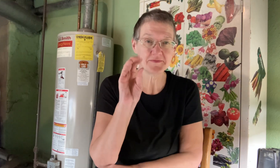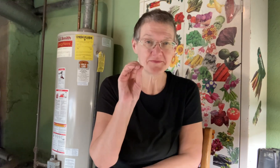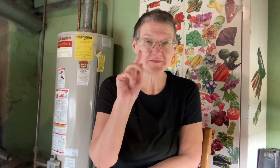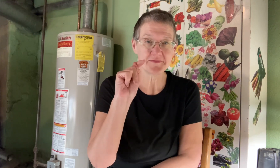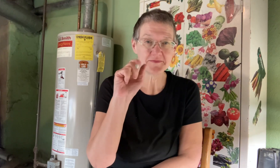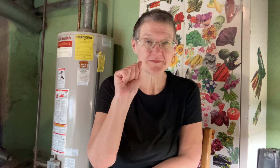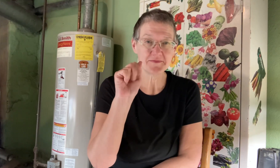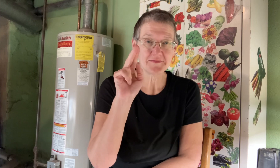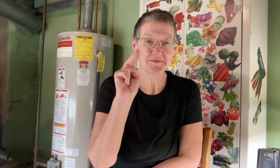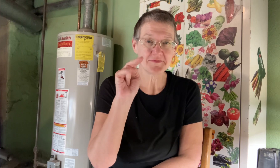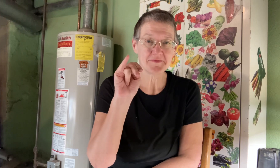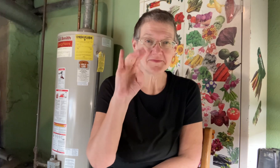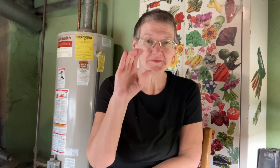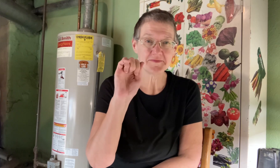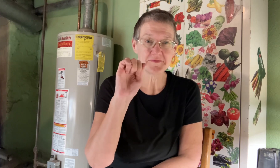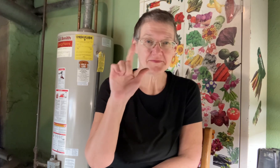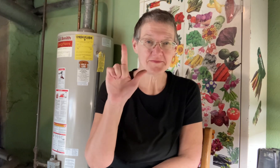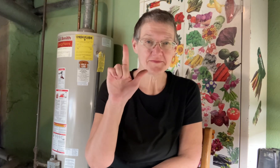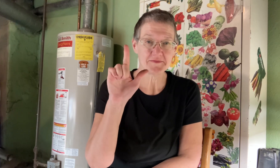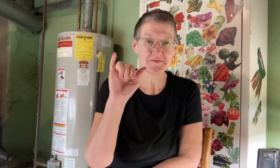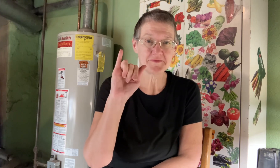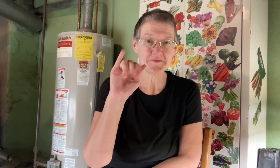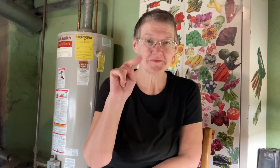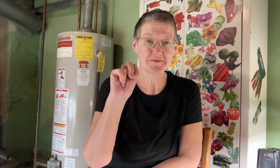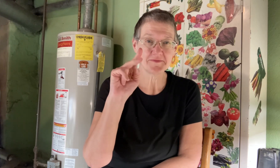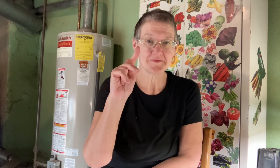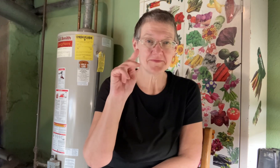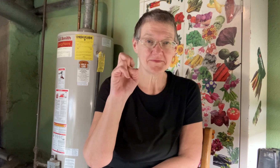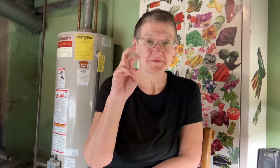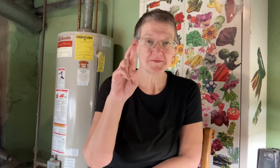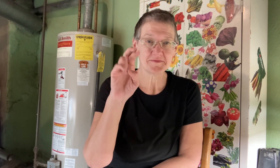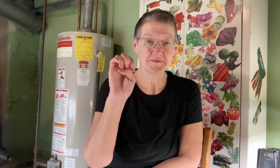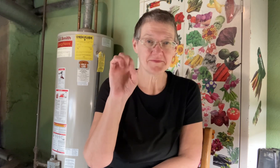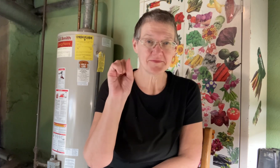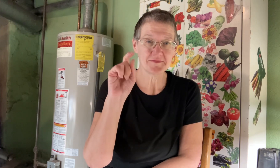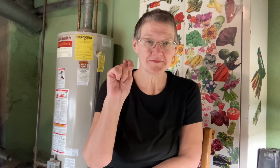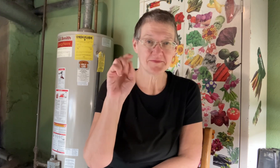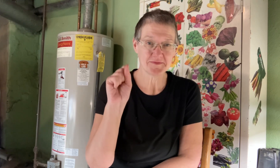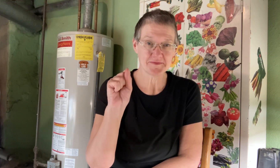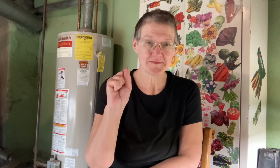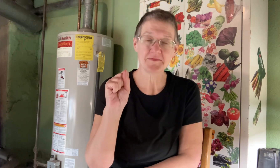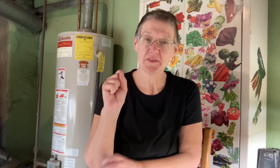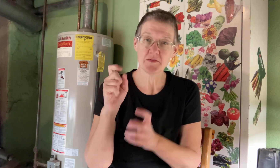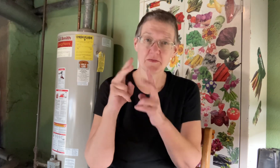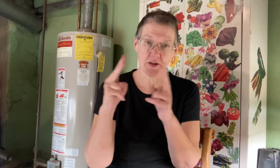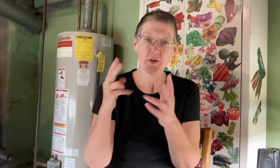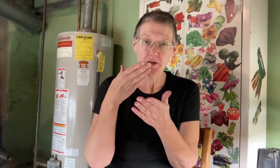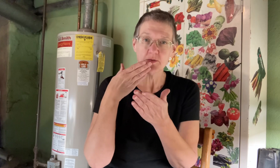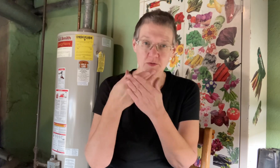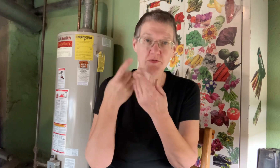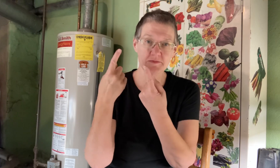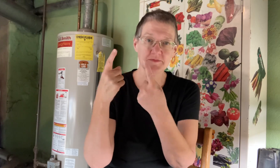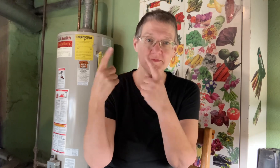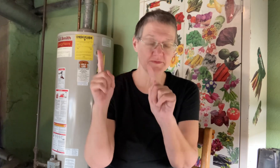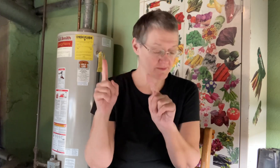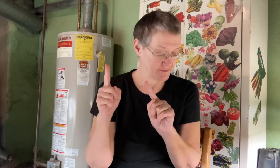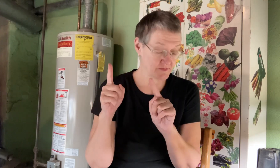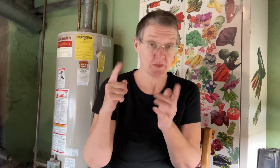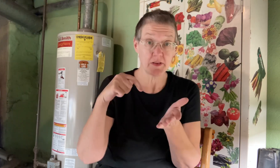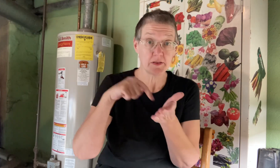used botanical interest seeds and i've had really good success with those this year